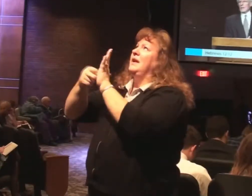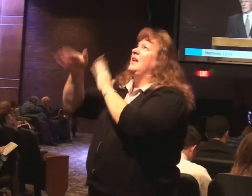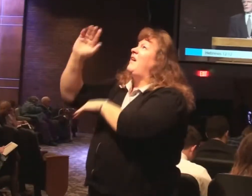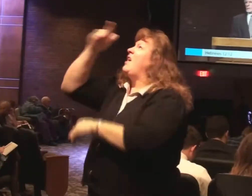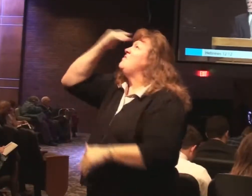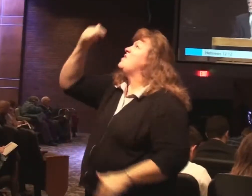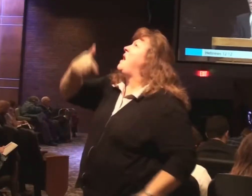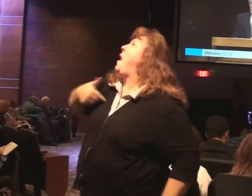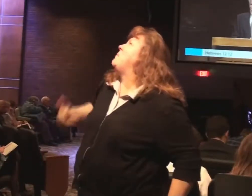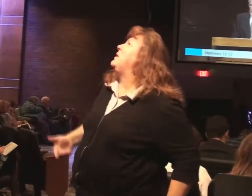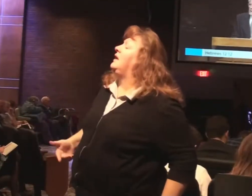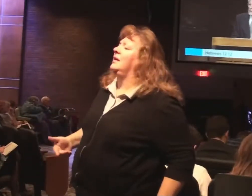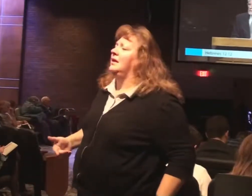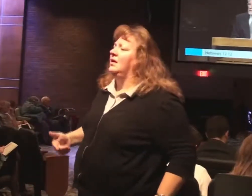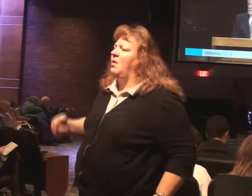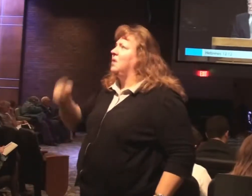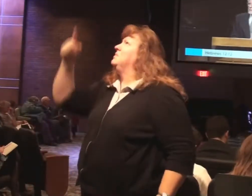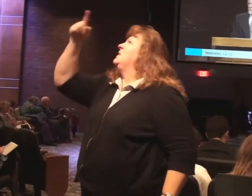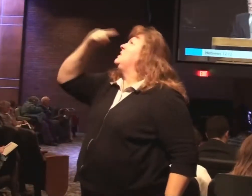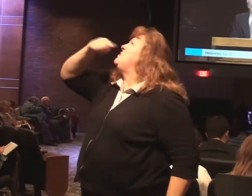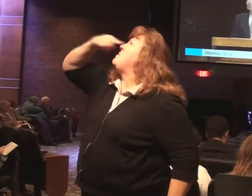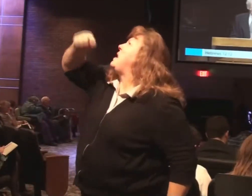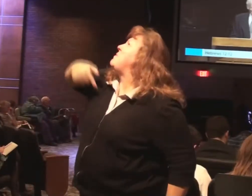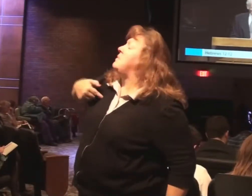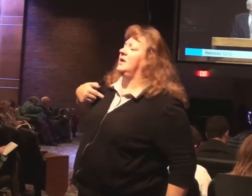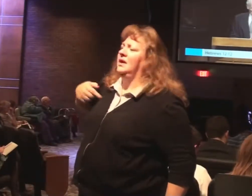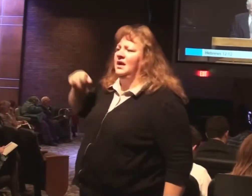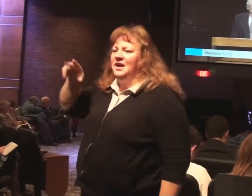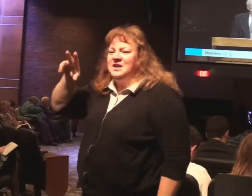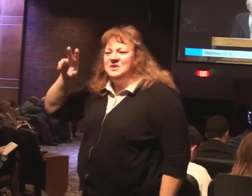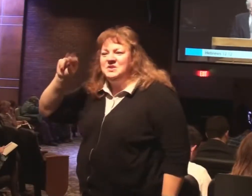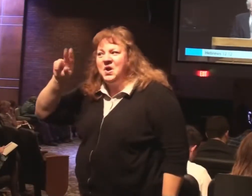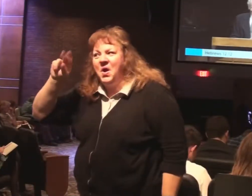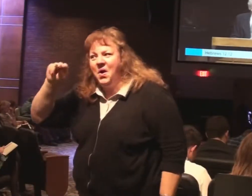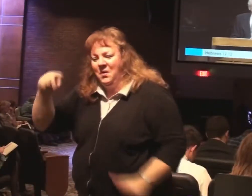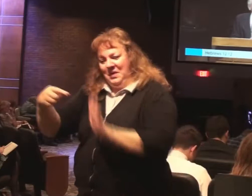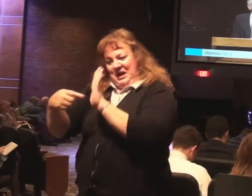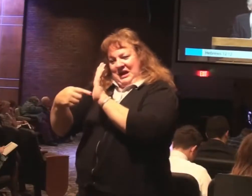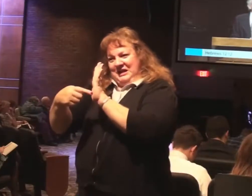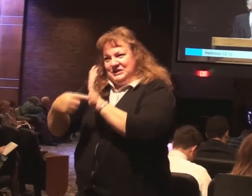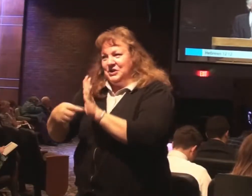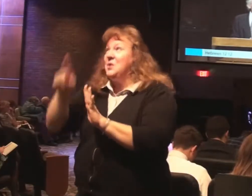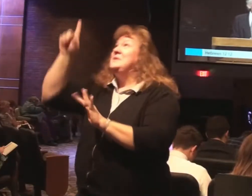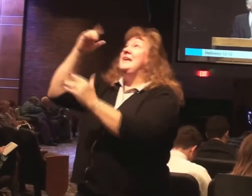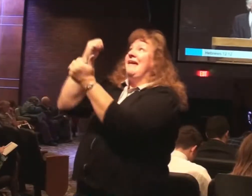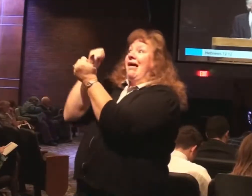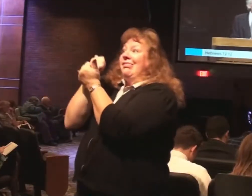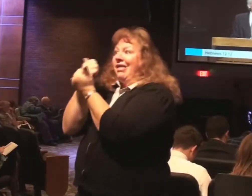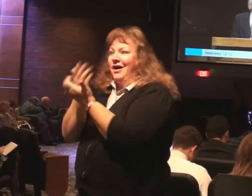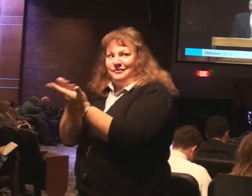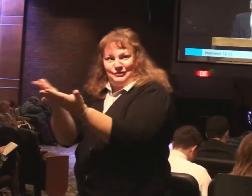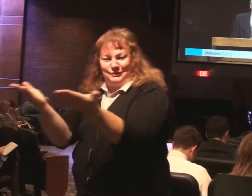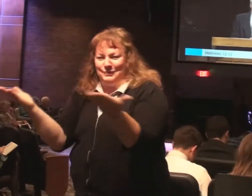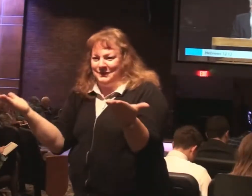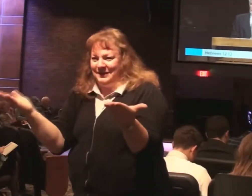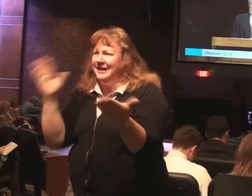us or doesn't care. Rather, they are indicative of his love for us, his care for us,